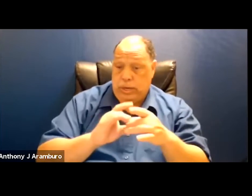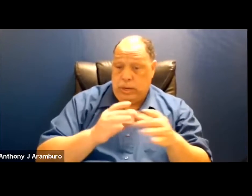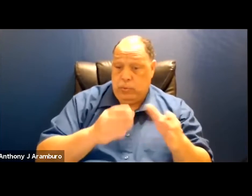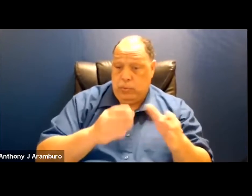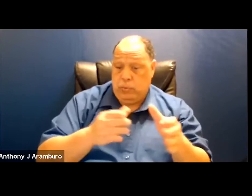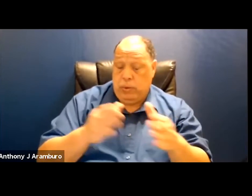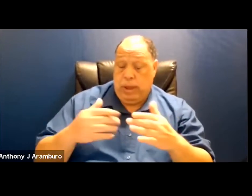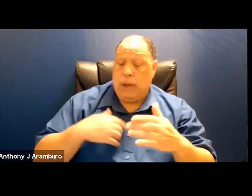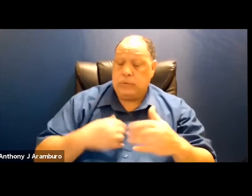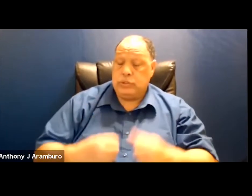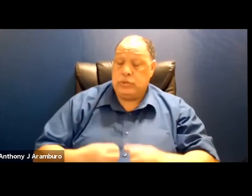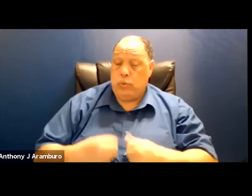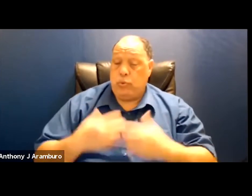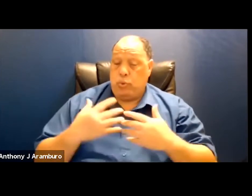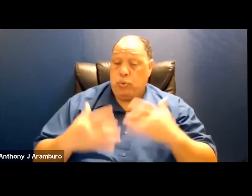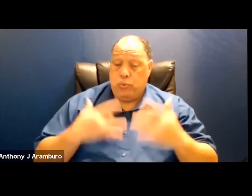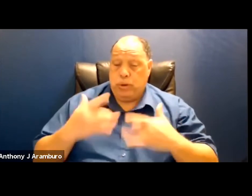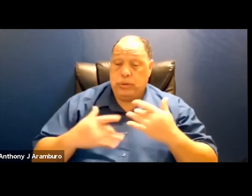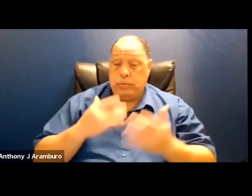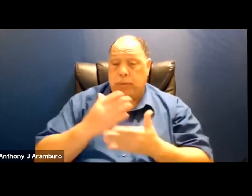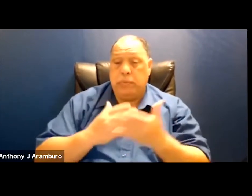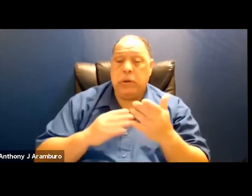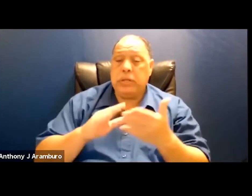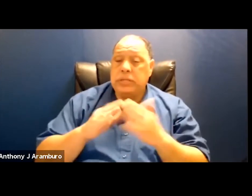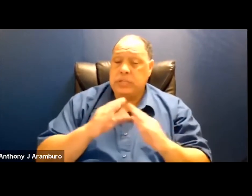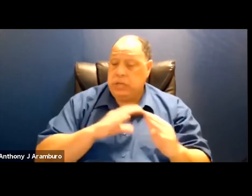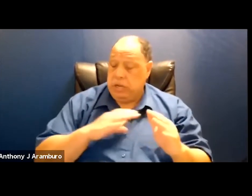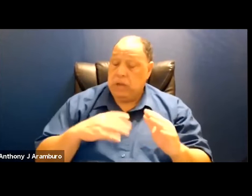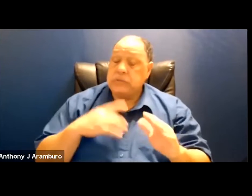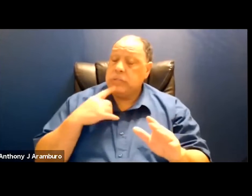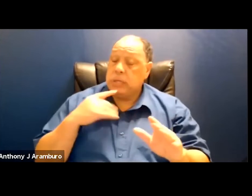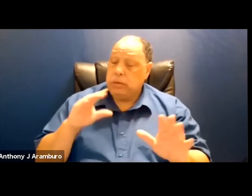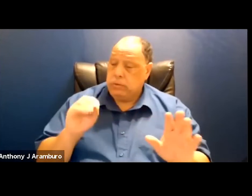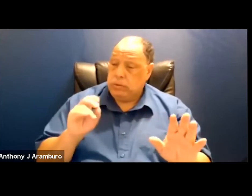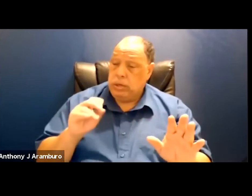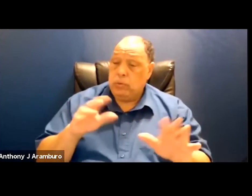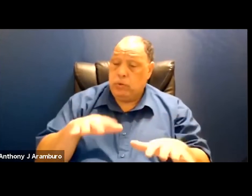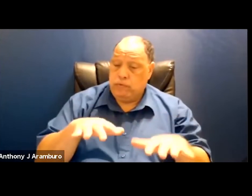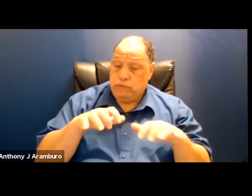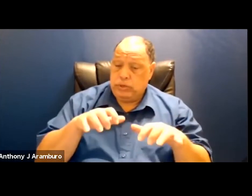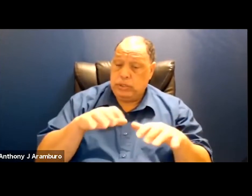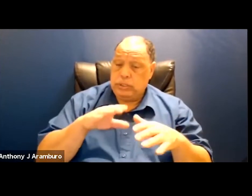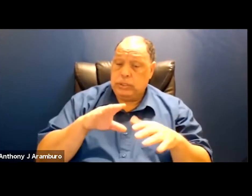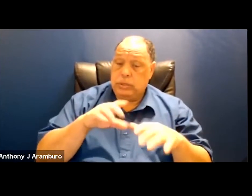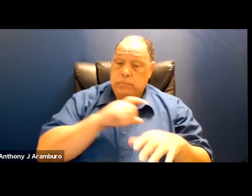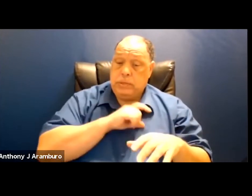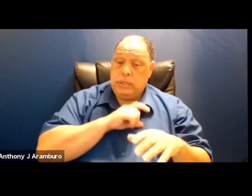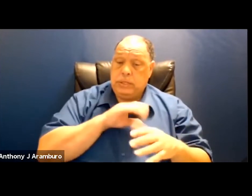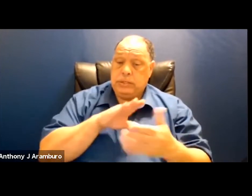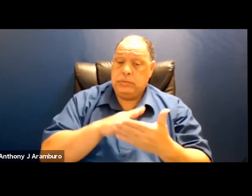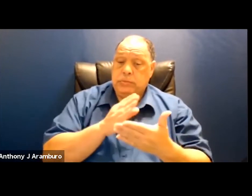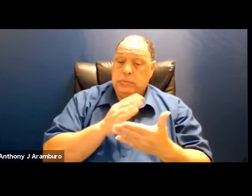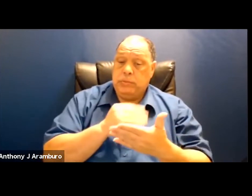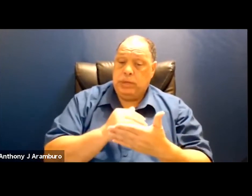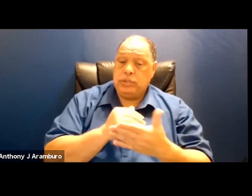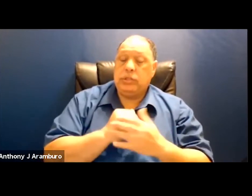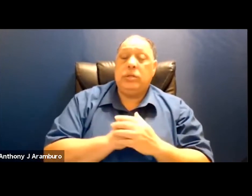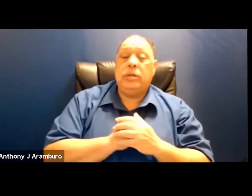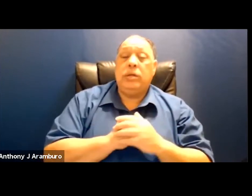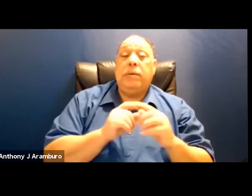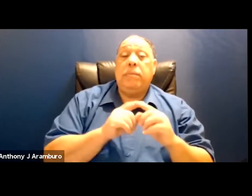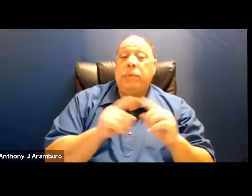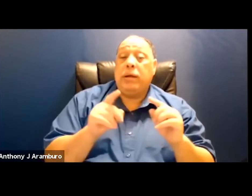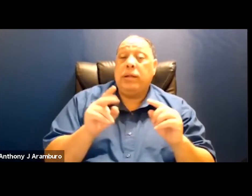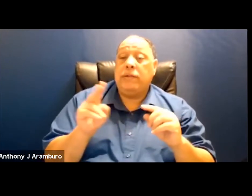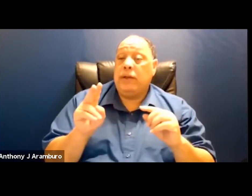and so the city council did say okay we're gonna we're gonna freeze the police budget but uh the vancouver police